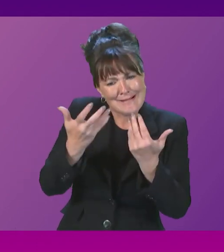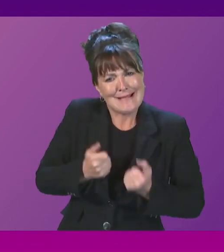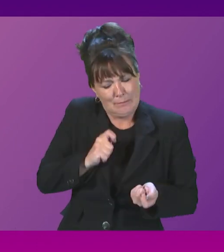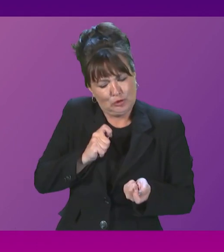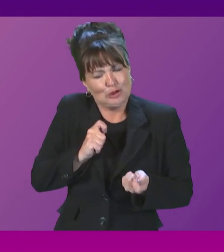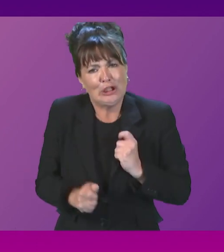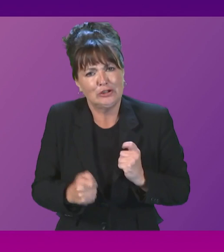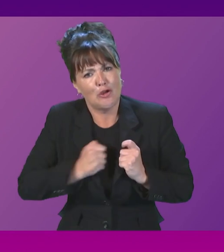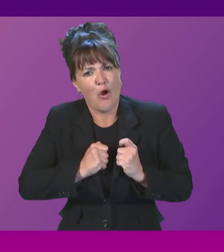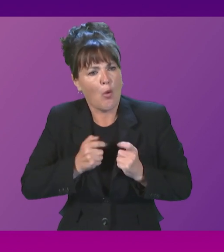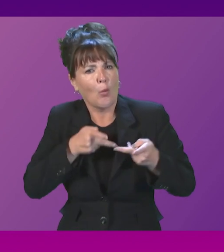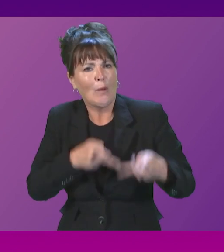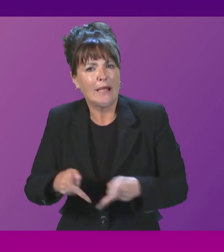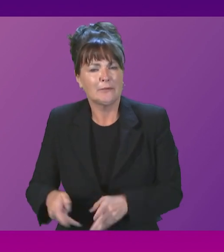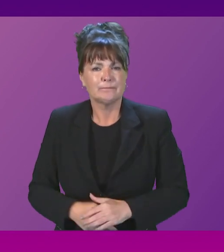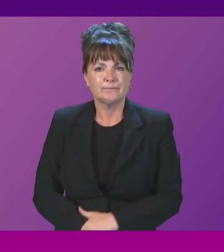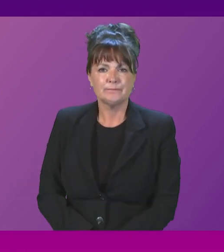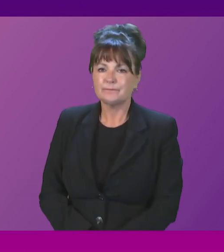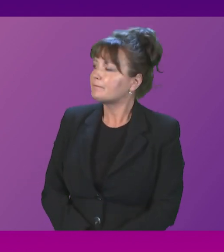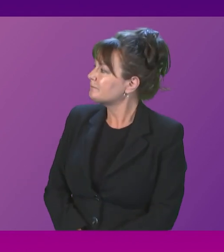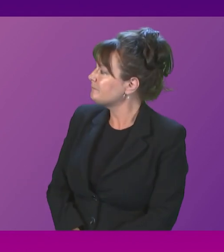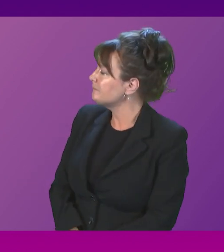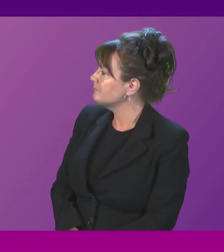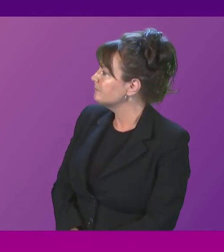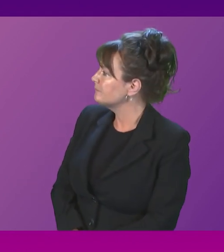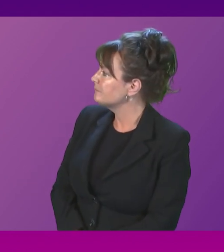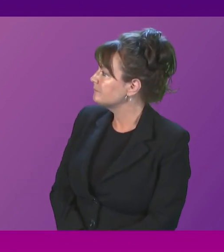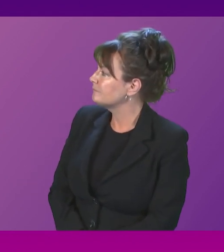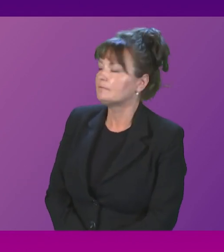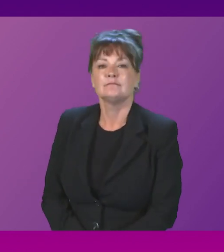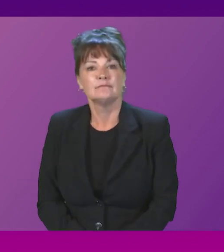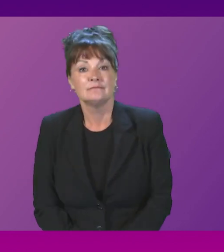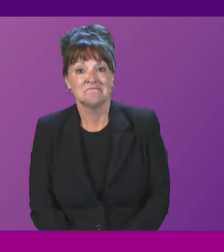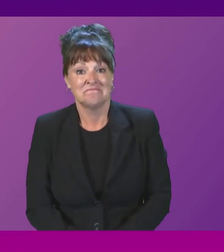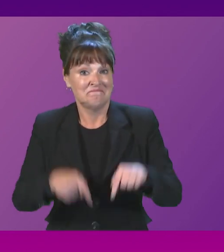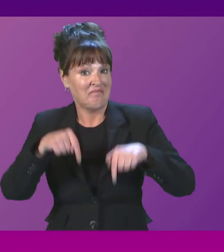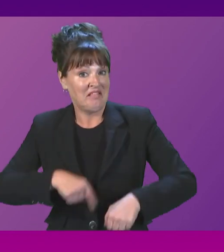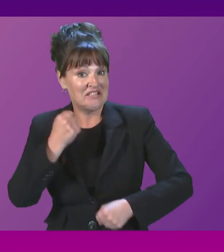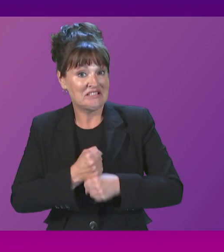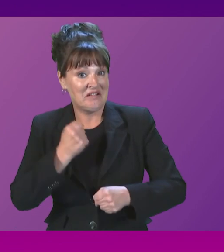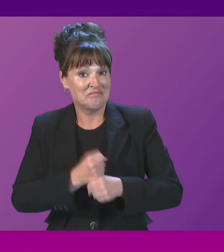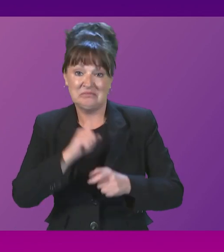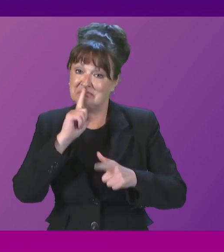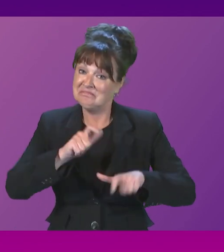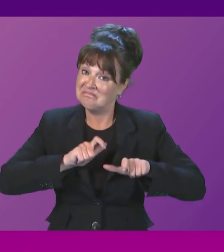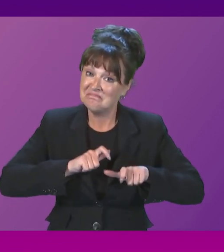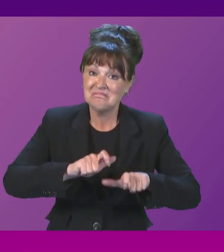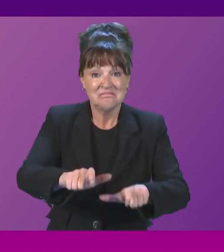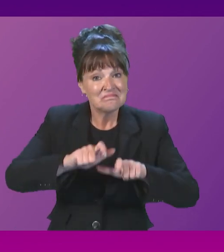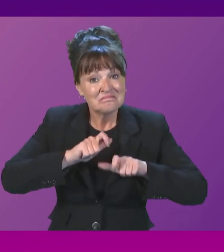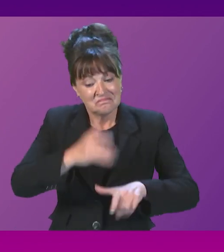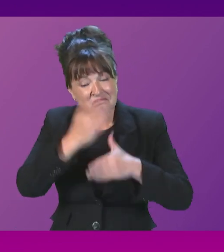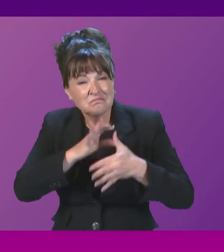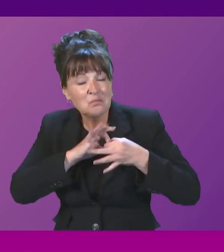First Minister. Well, I lead a government that has, of course, worked throughout the entire time we've been in government to protect